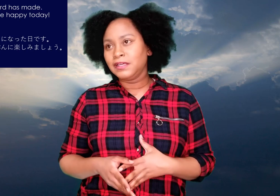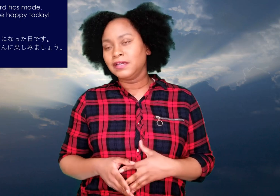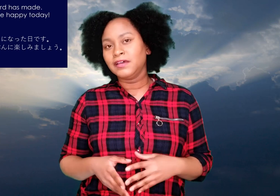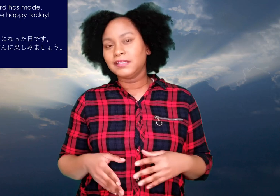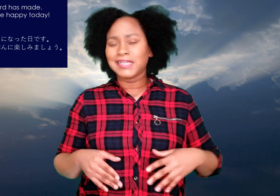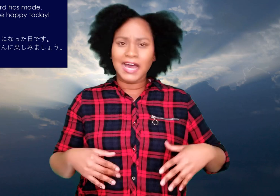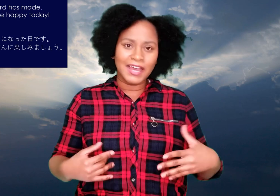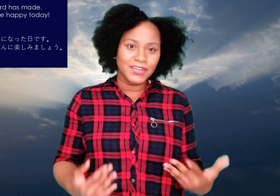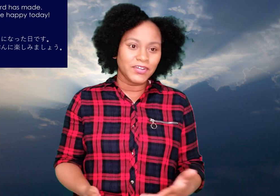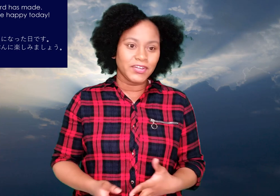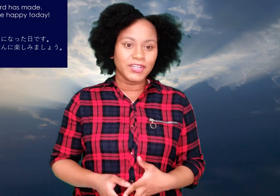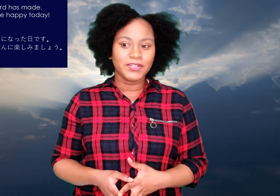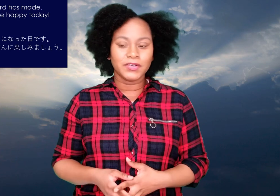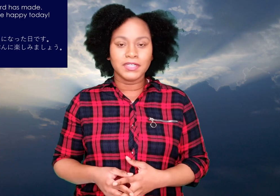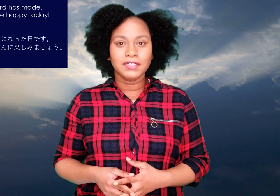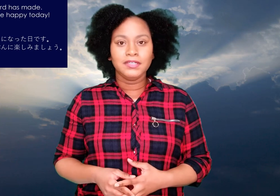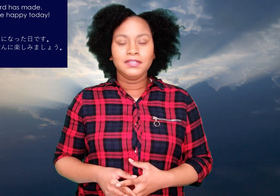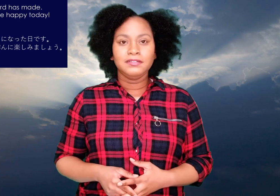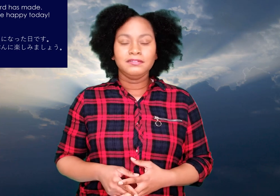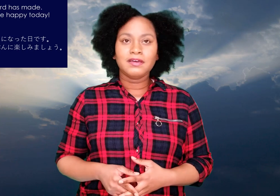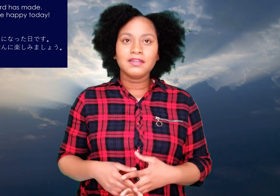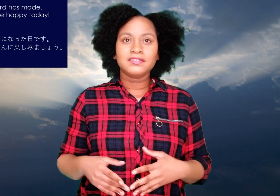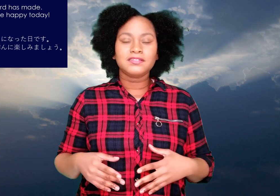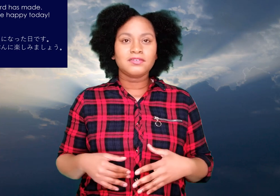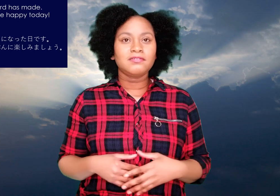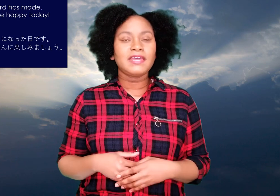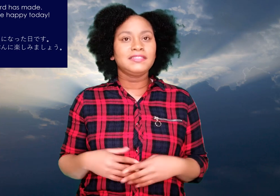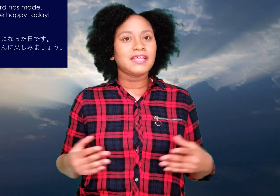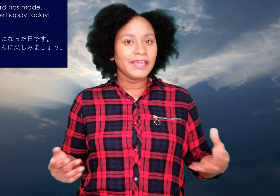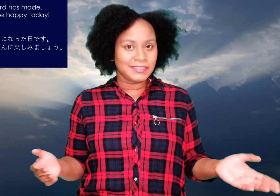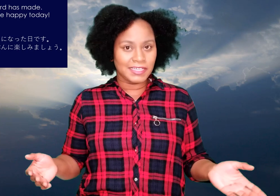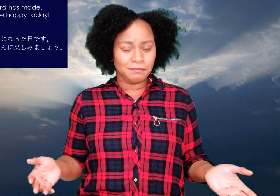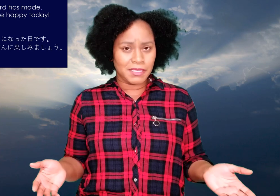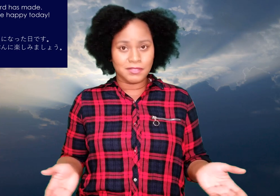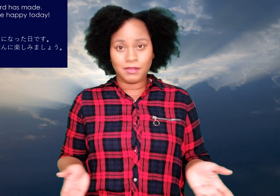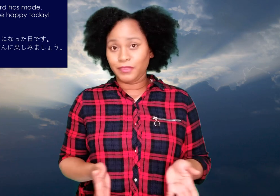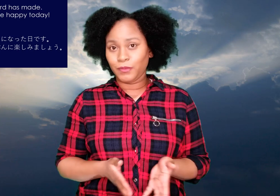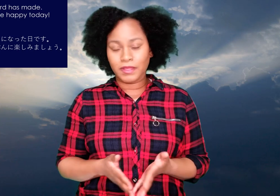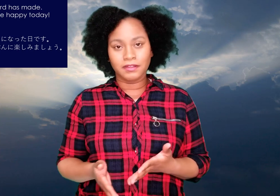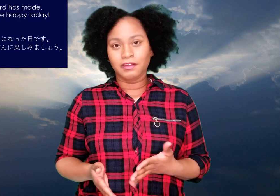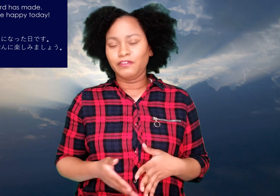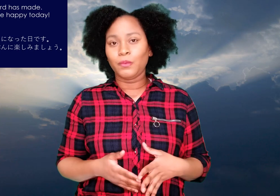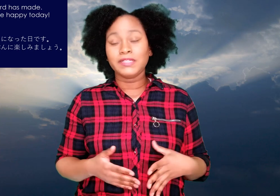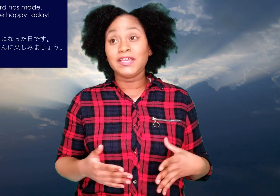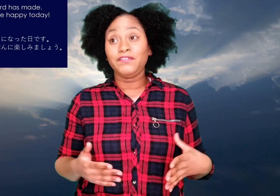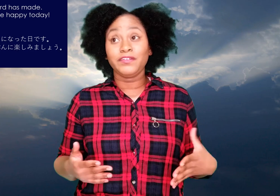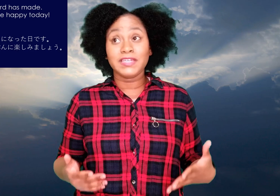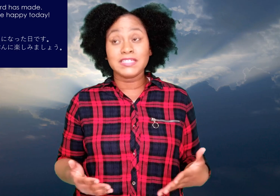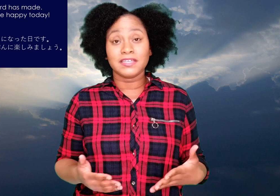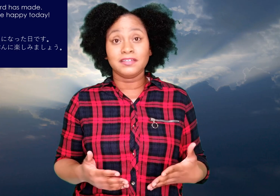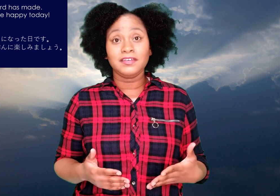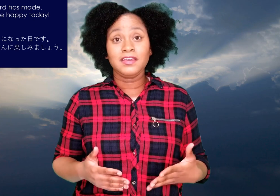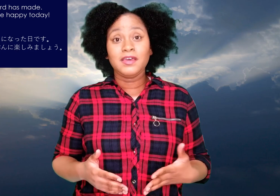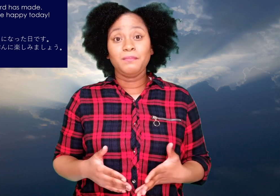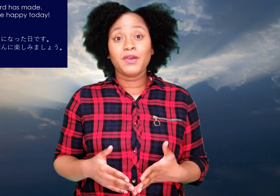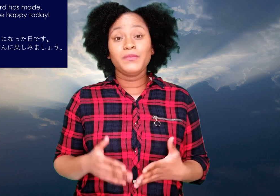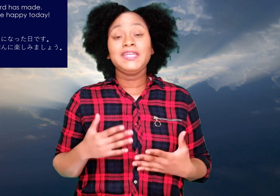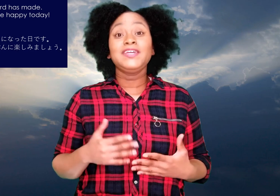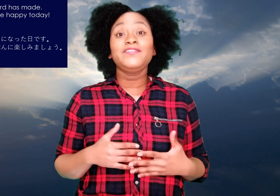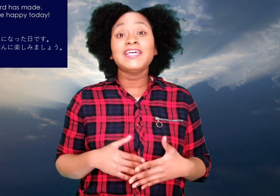tired or not so excited based on the weather for whatever reason. But we can rest